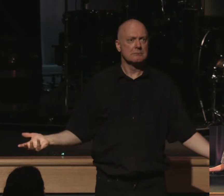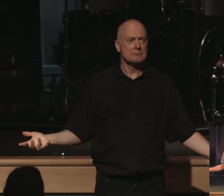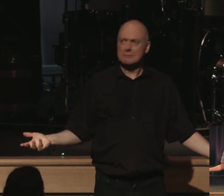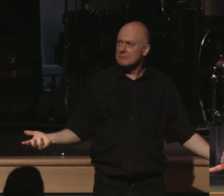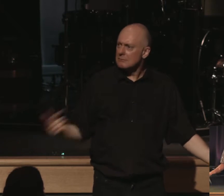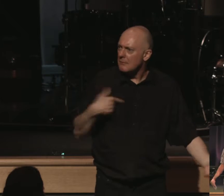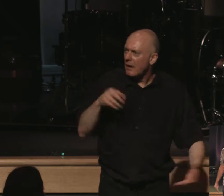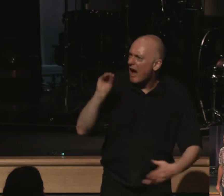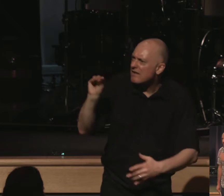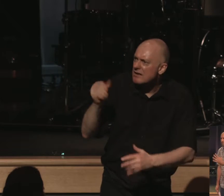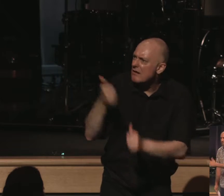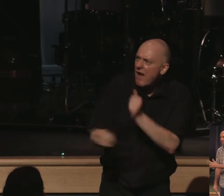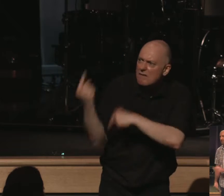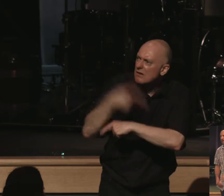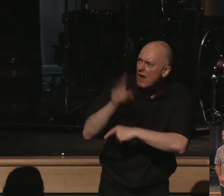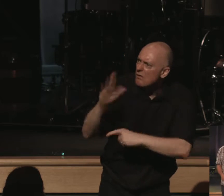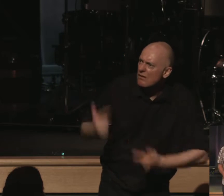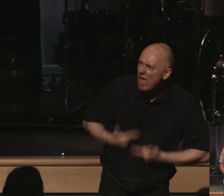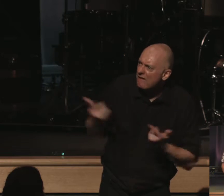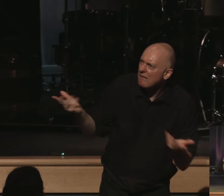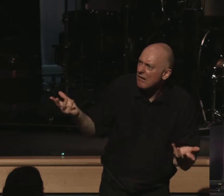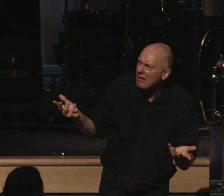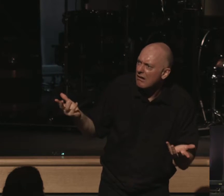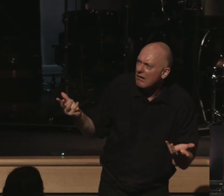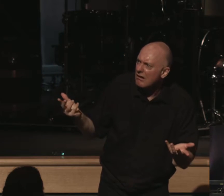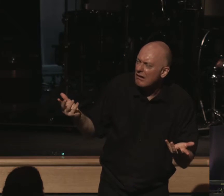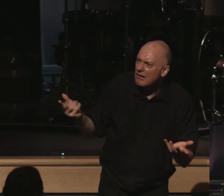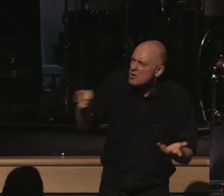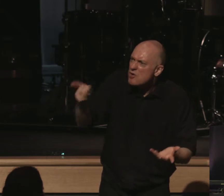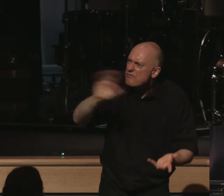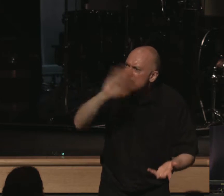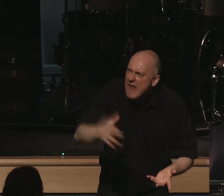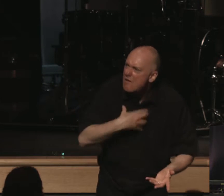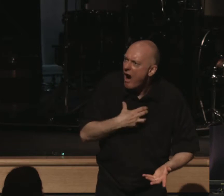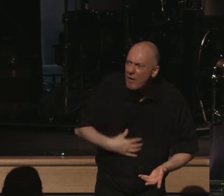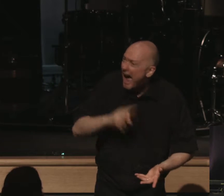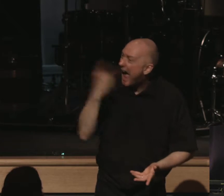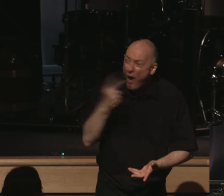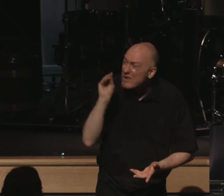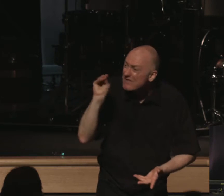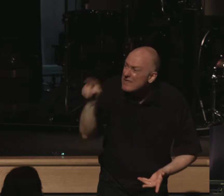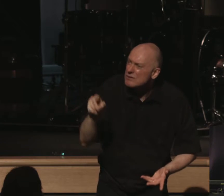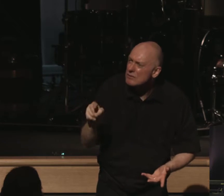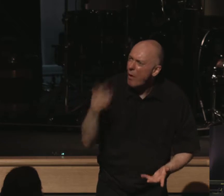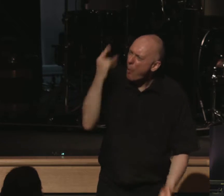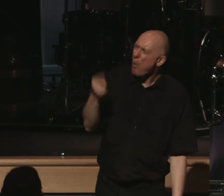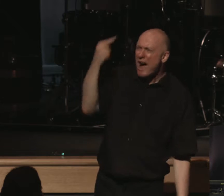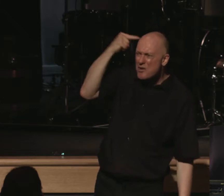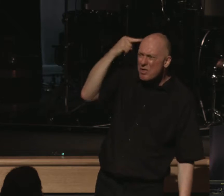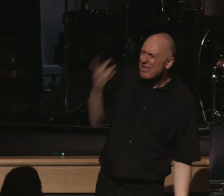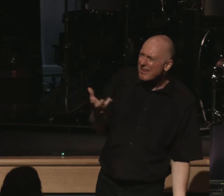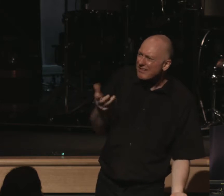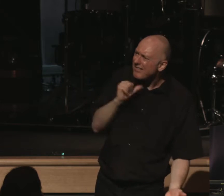Look, I fed you every single day. You've never gone hungry. You've always been fed. What makes you think you won't eat tonight?